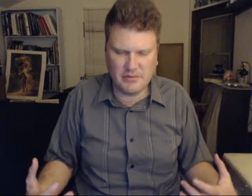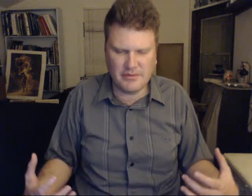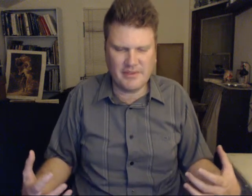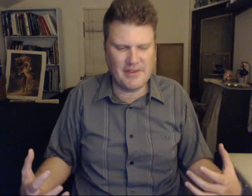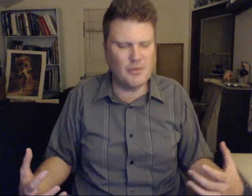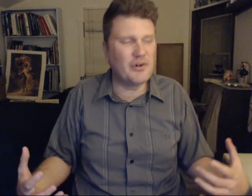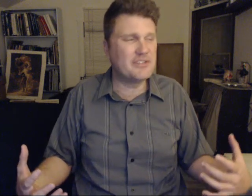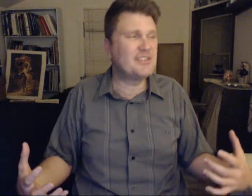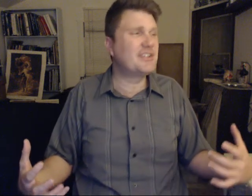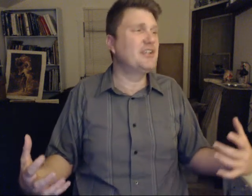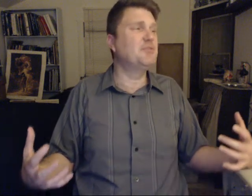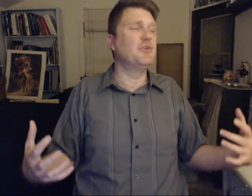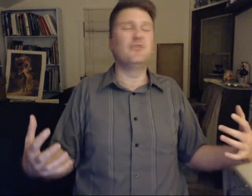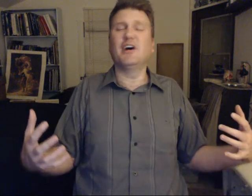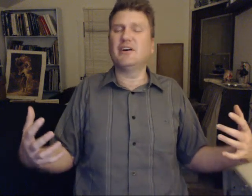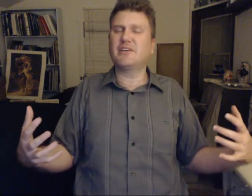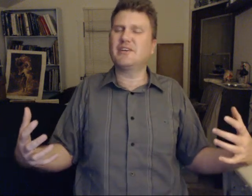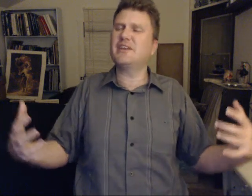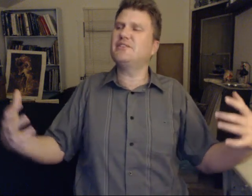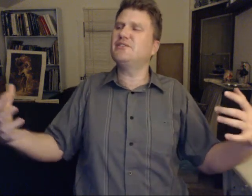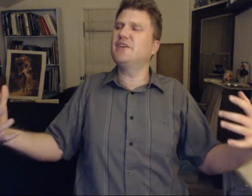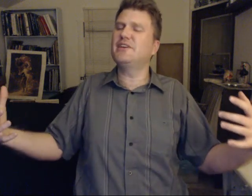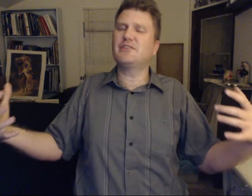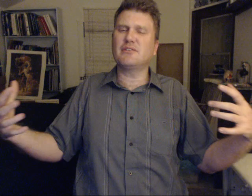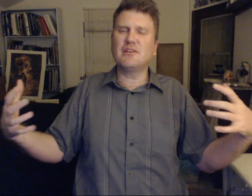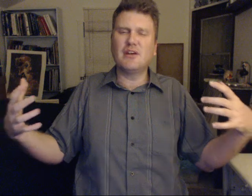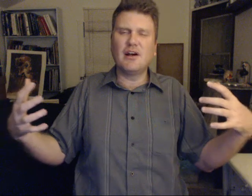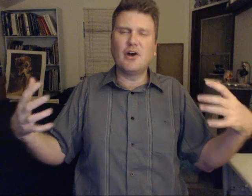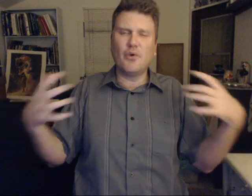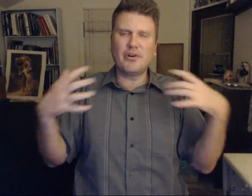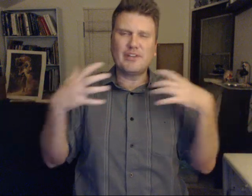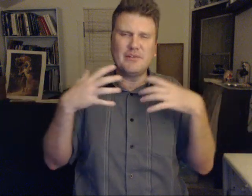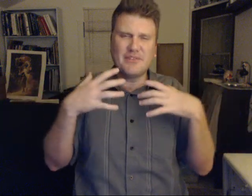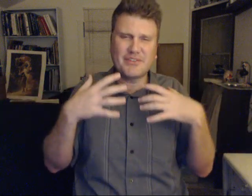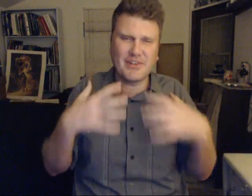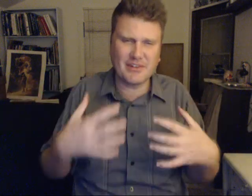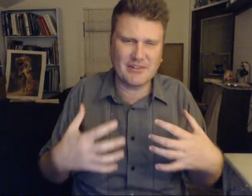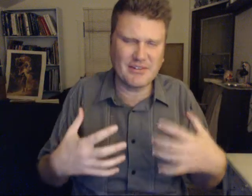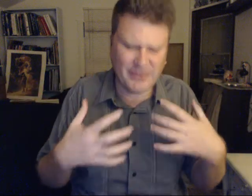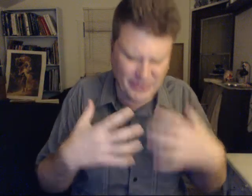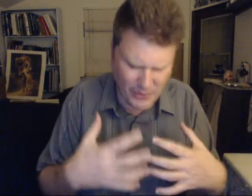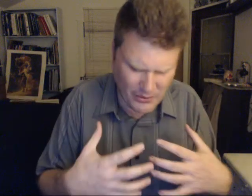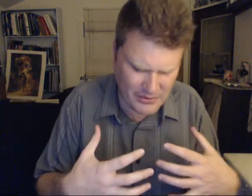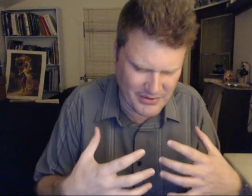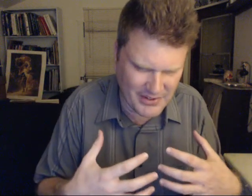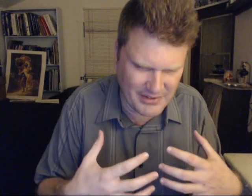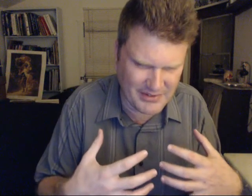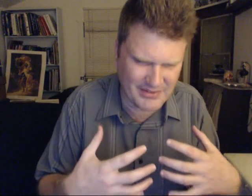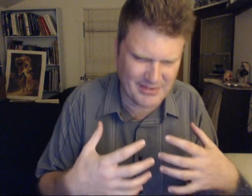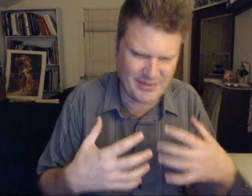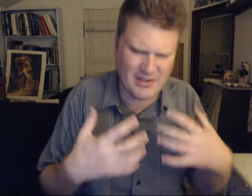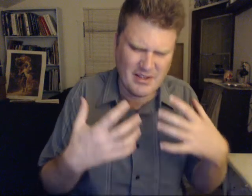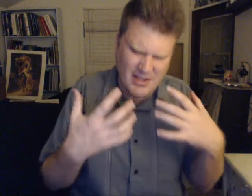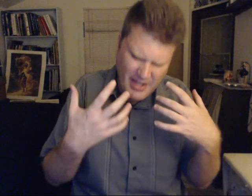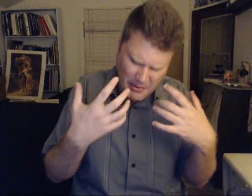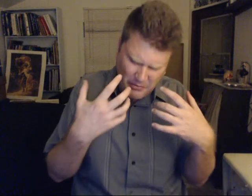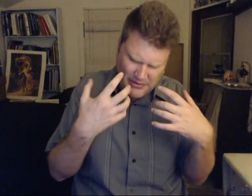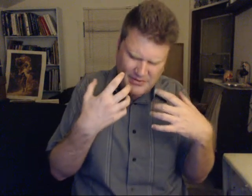It will keep you young. Connecting to nature will keep the soul young. And bring some